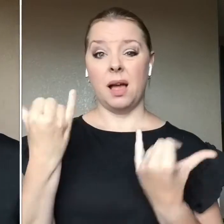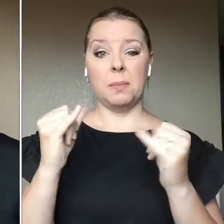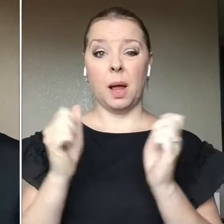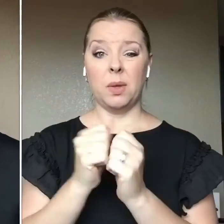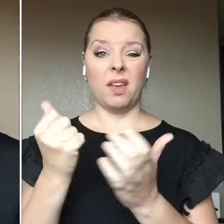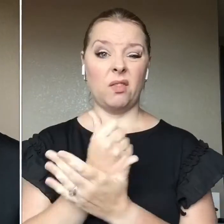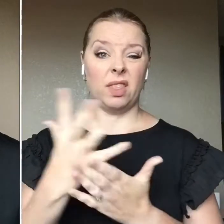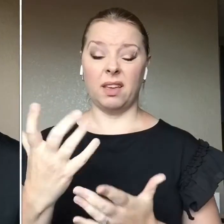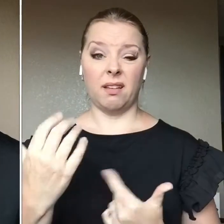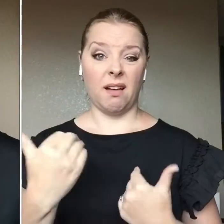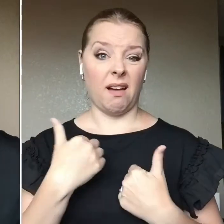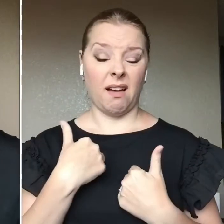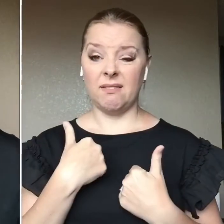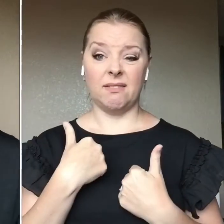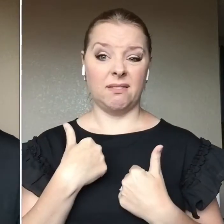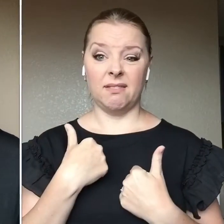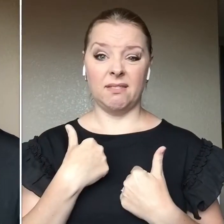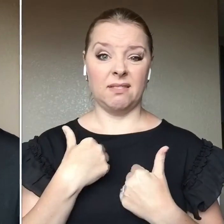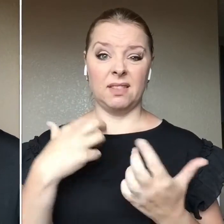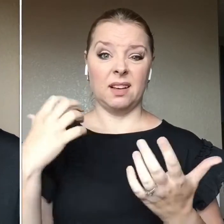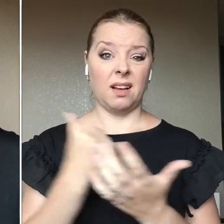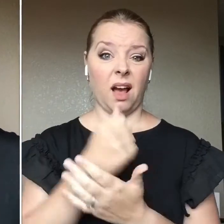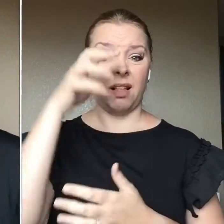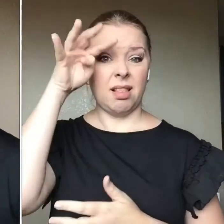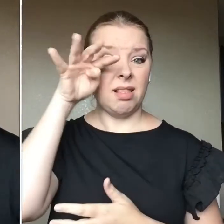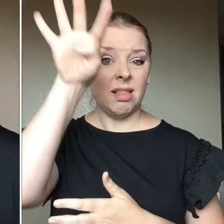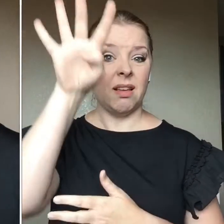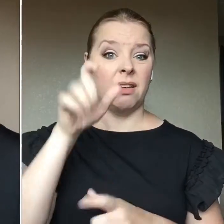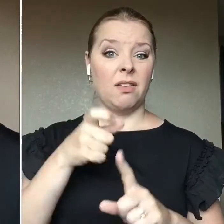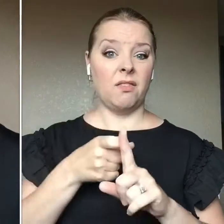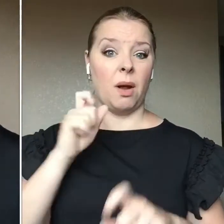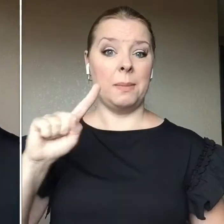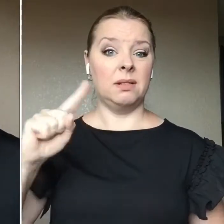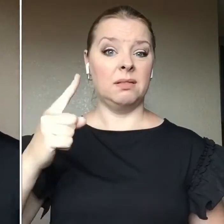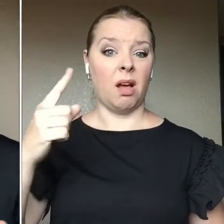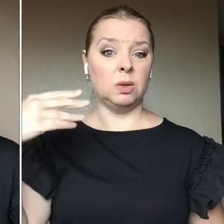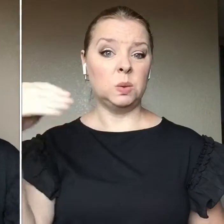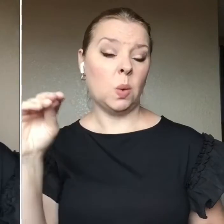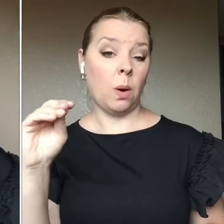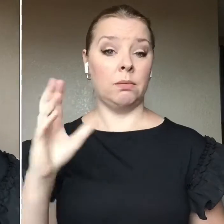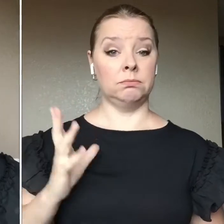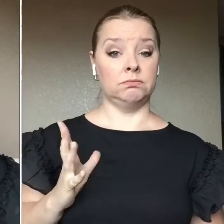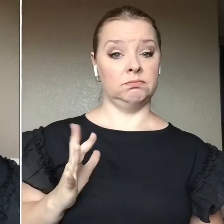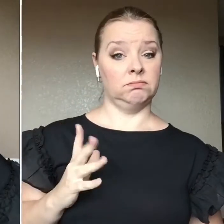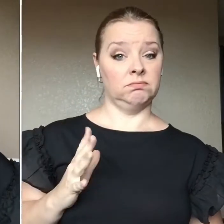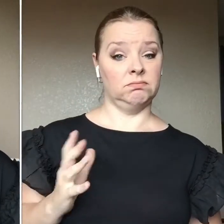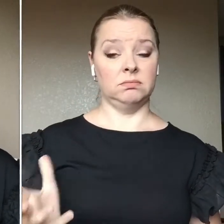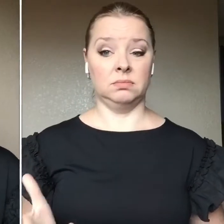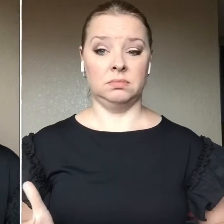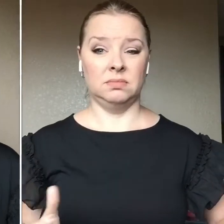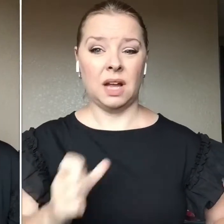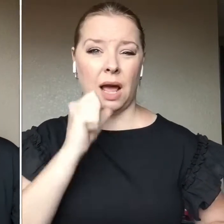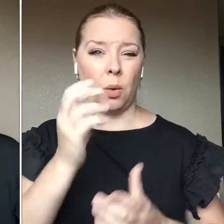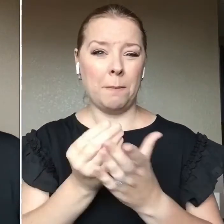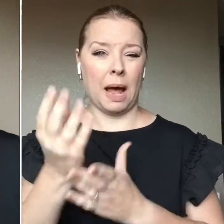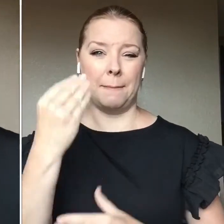gotten lashes at the dollar store and they're kind of fab. Um, I don't get makeup there because I don't.